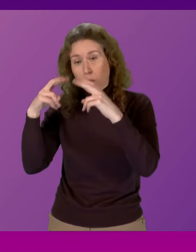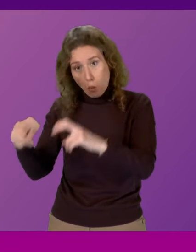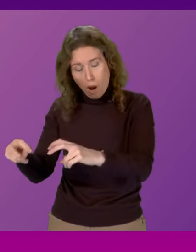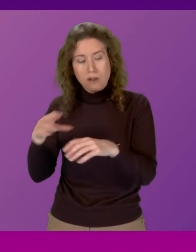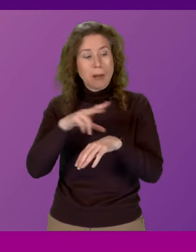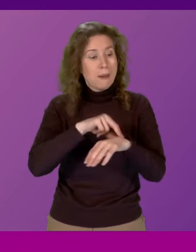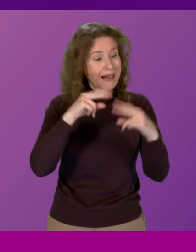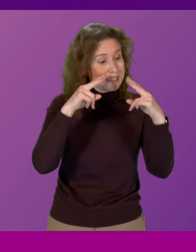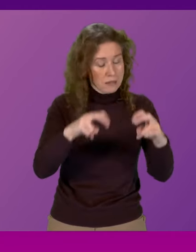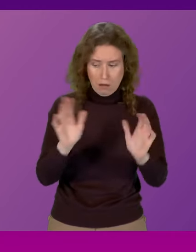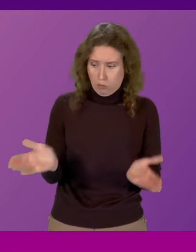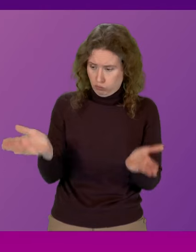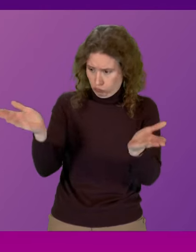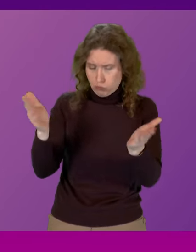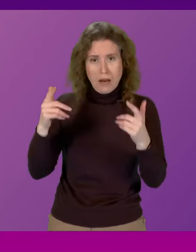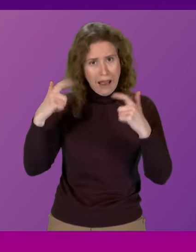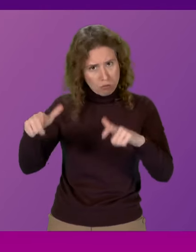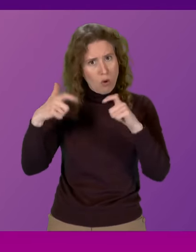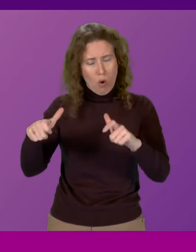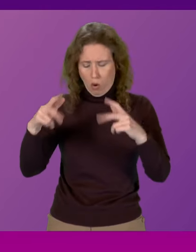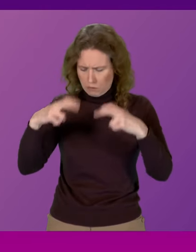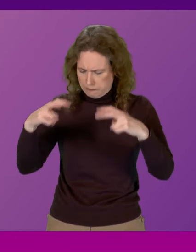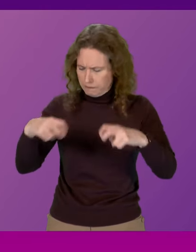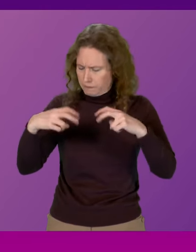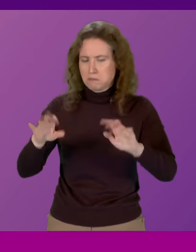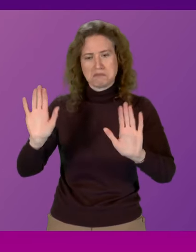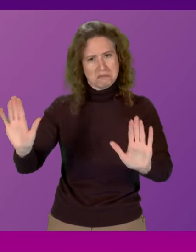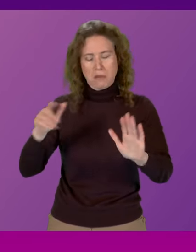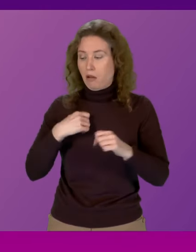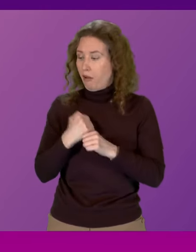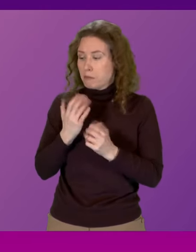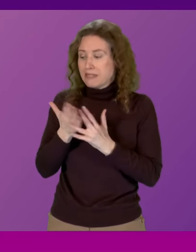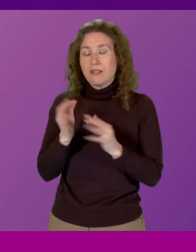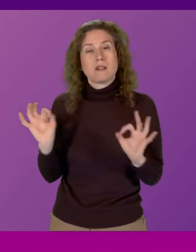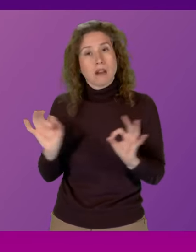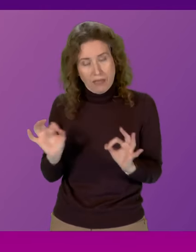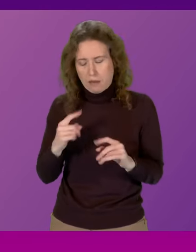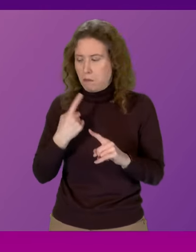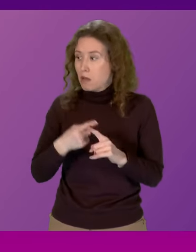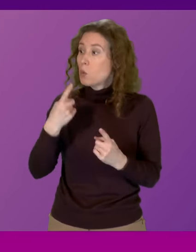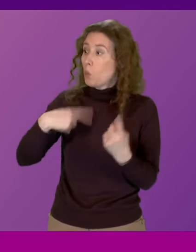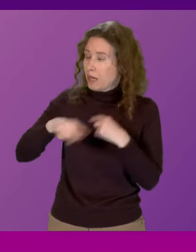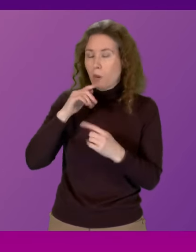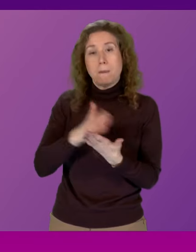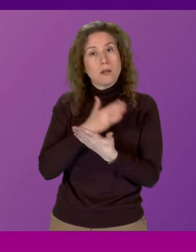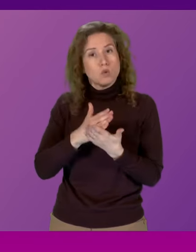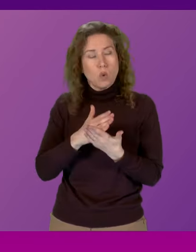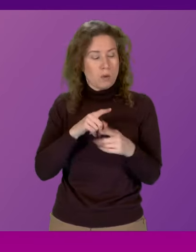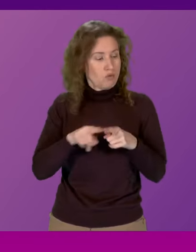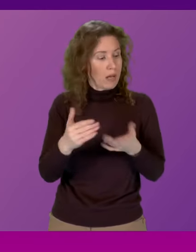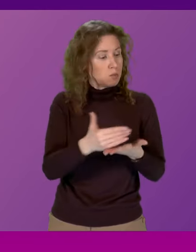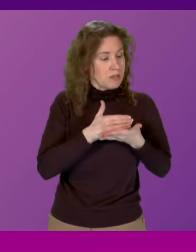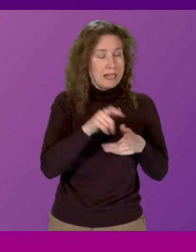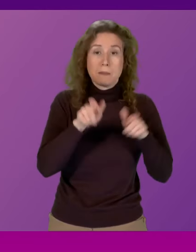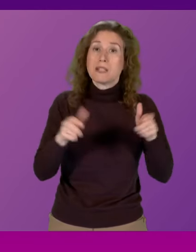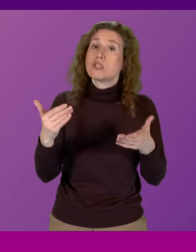to take its course unimpeded, without interference from the Scottish Government, and at the same time, of course, do everything we can to ensure patient safety within our